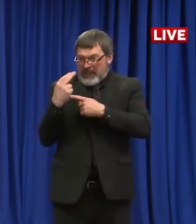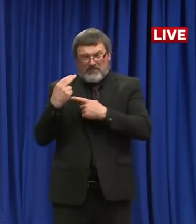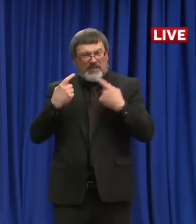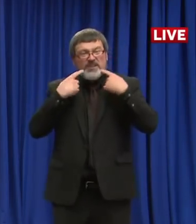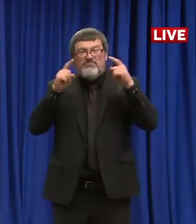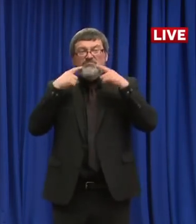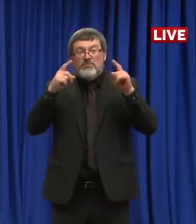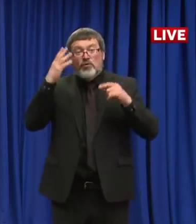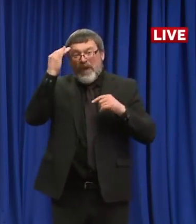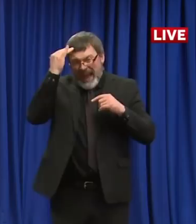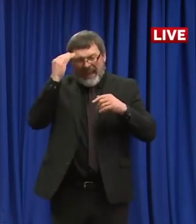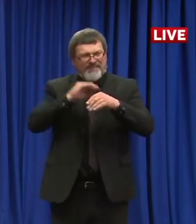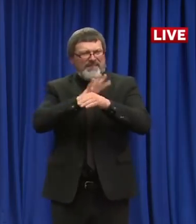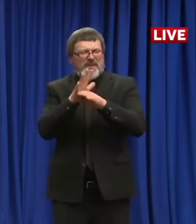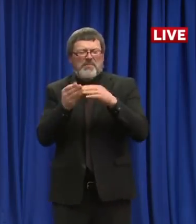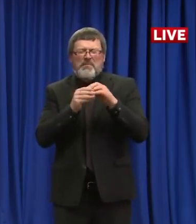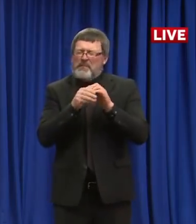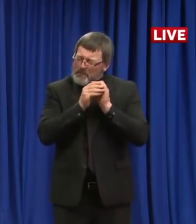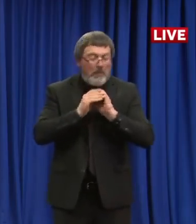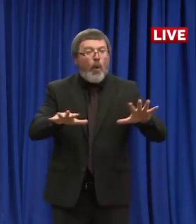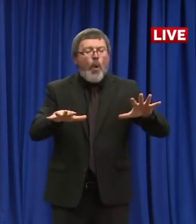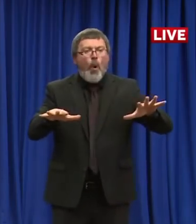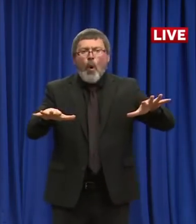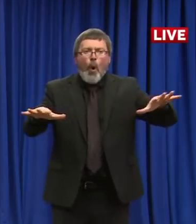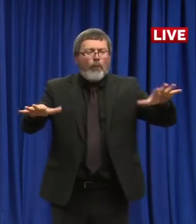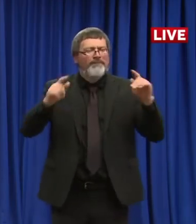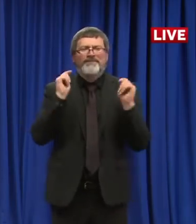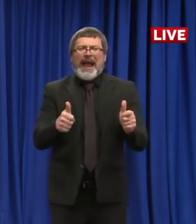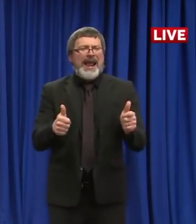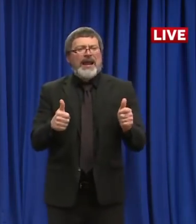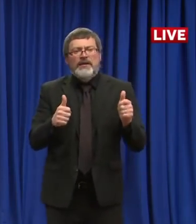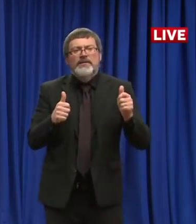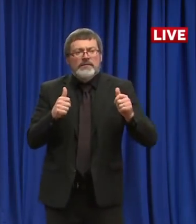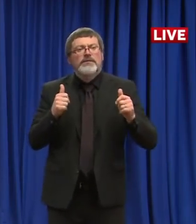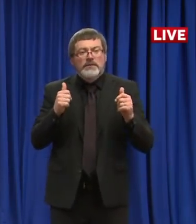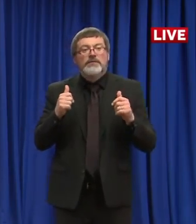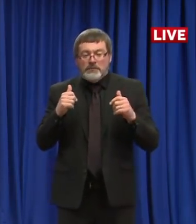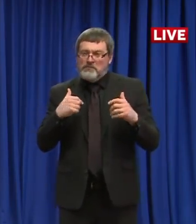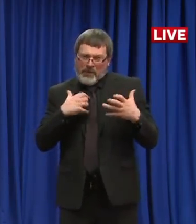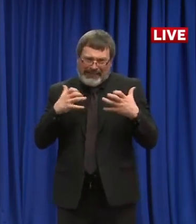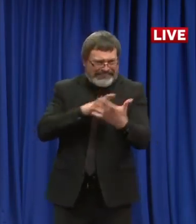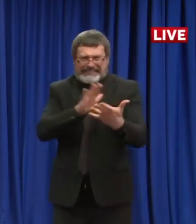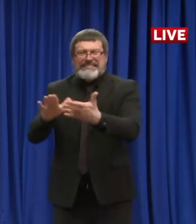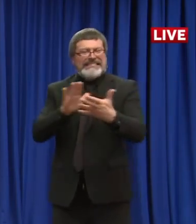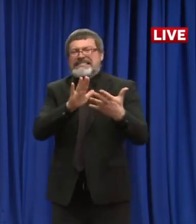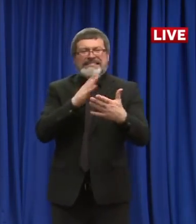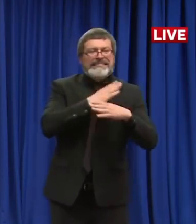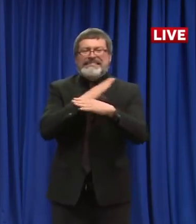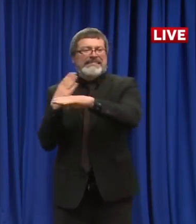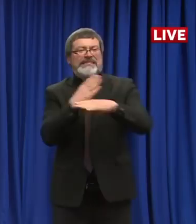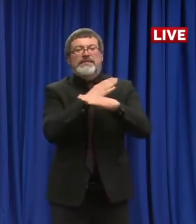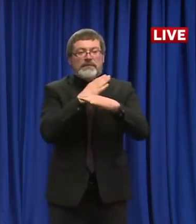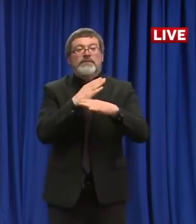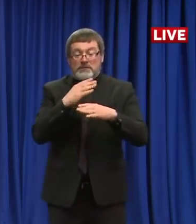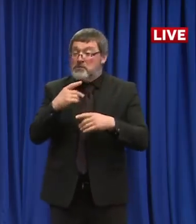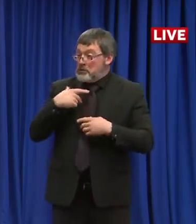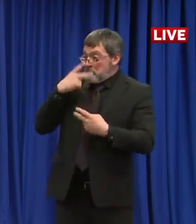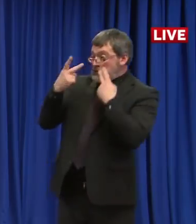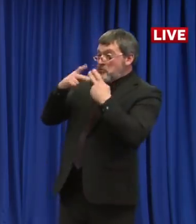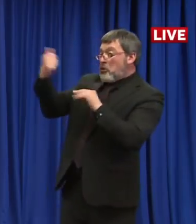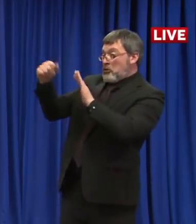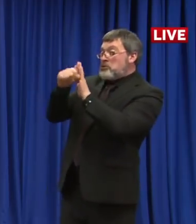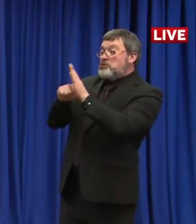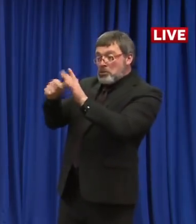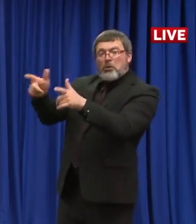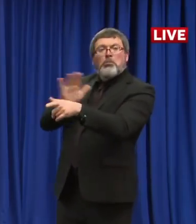suburb of Boston, and we've been able to mitigate the viral spread better than most states. That's a testament to the people of this state who have